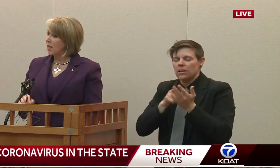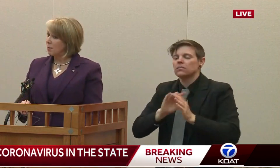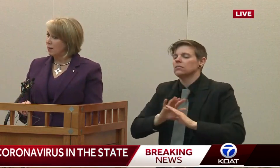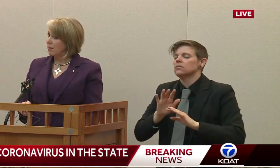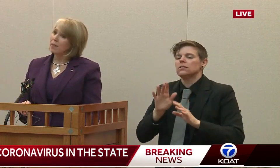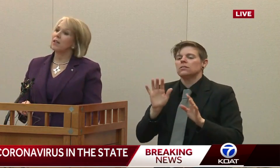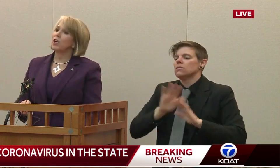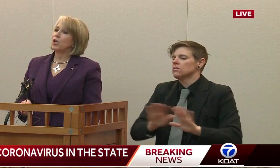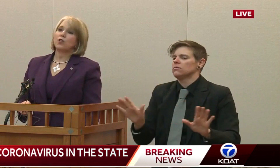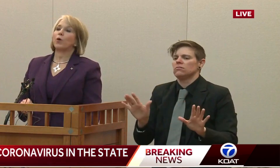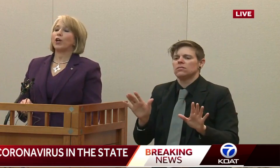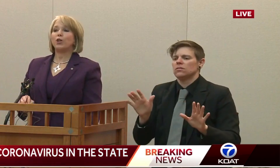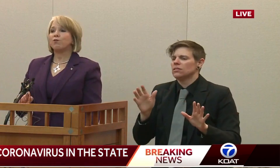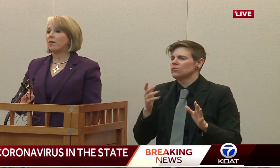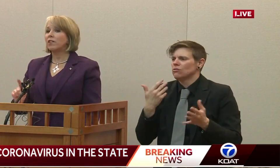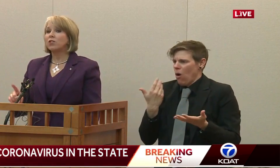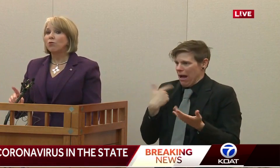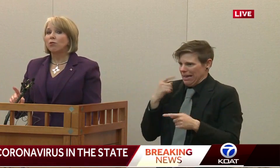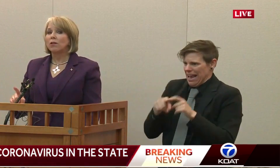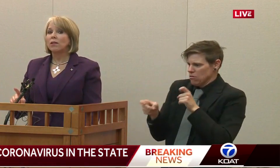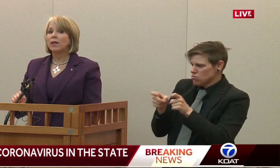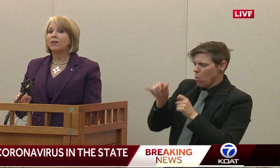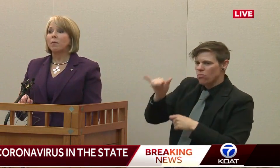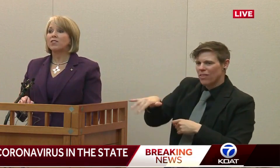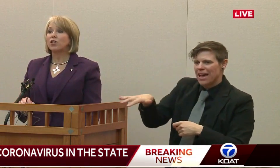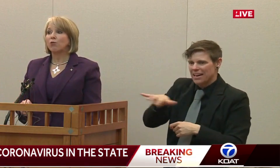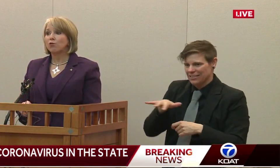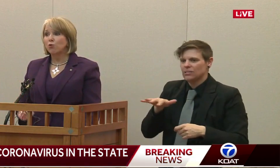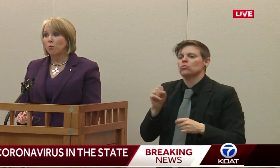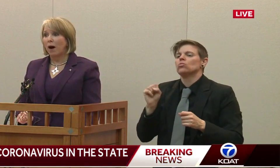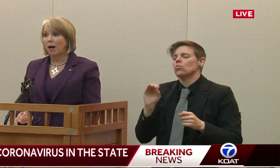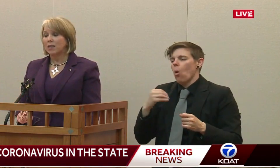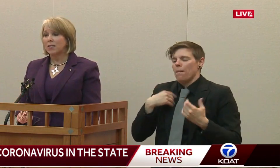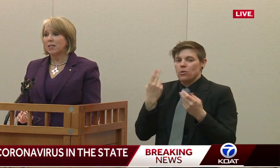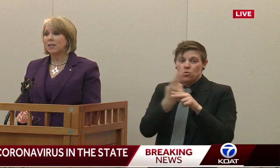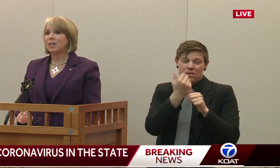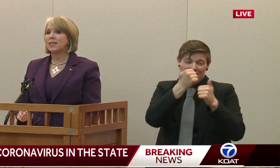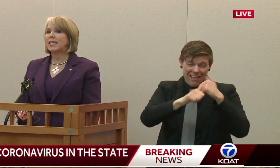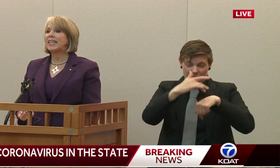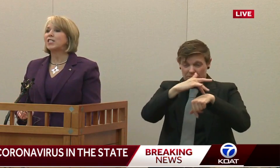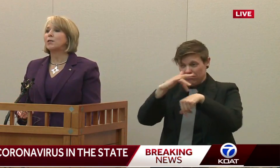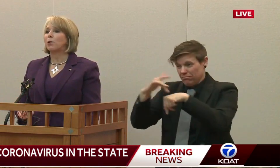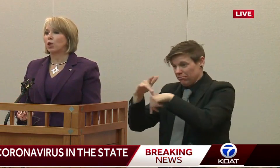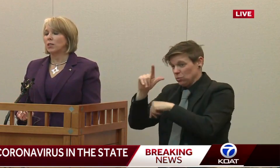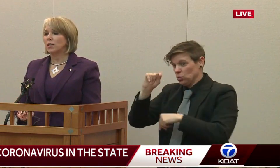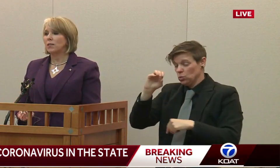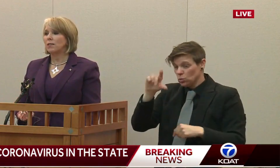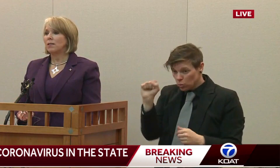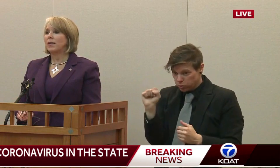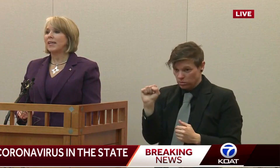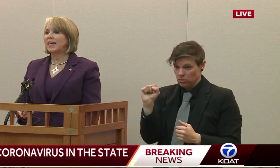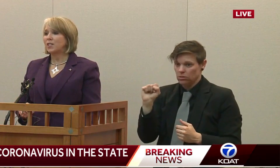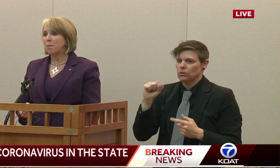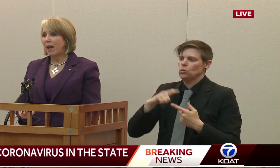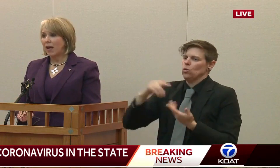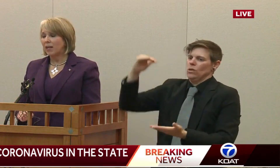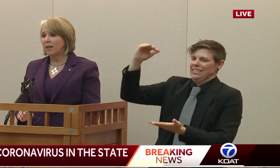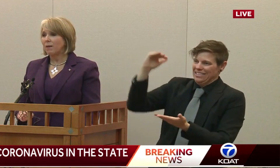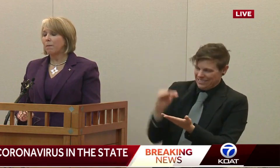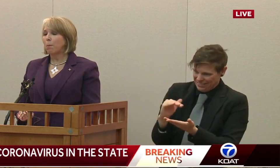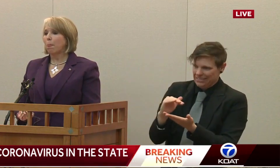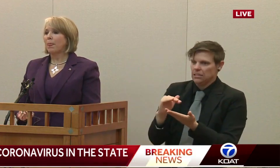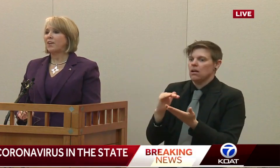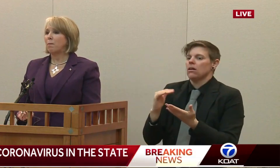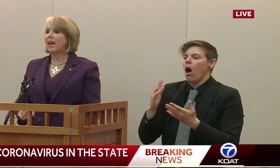do containment. So we're going to use every tool in New Mexico's toolbox to ease the burden, ease the